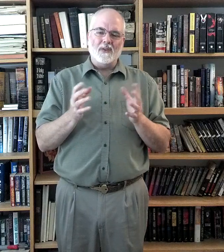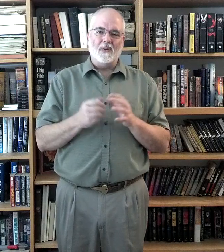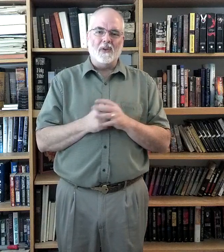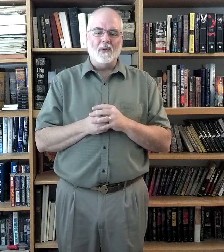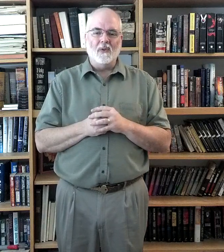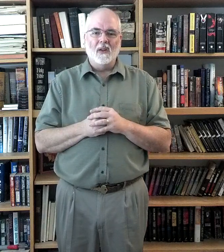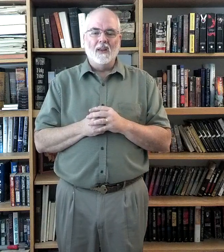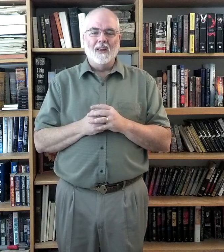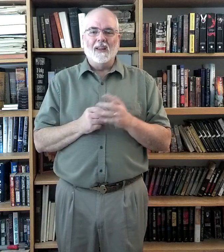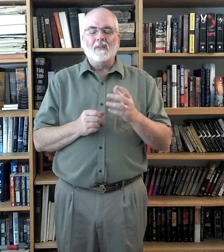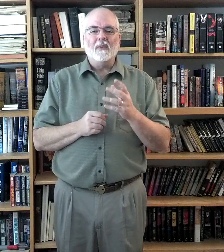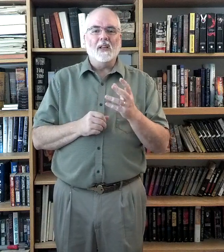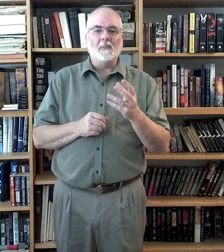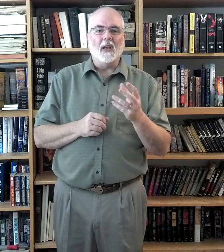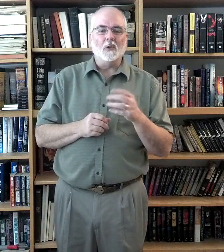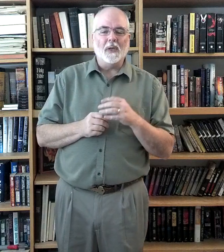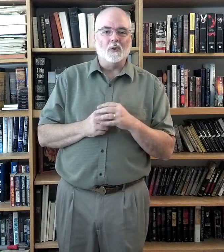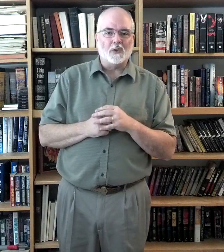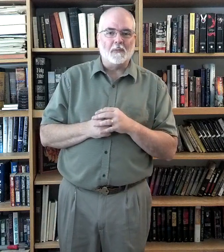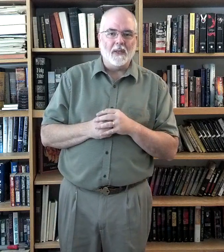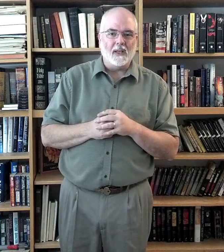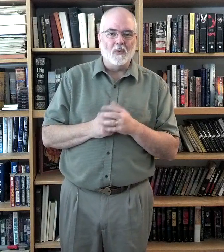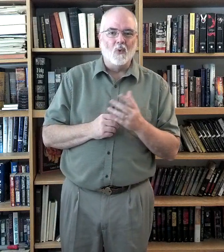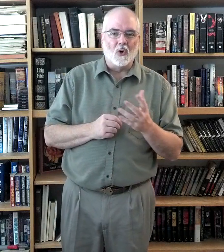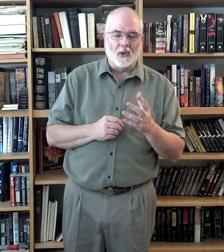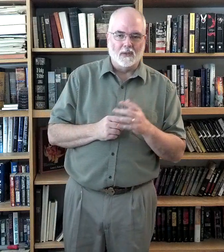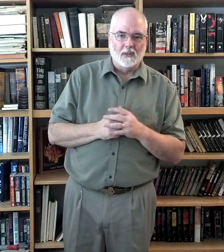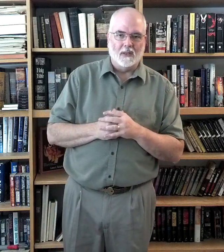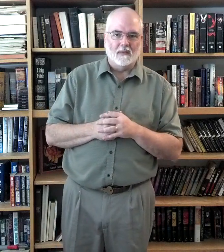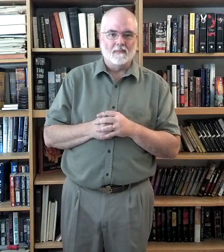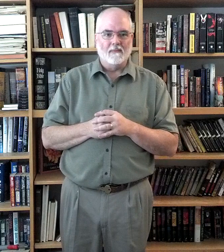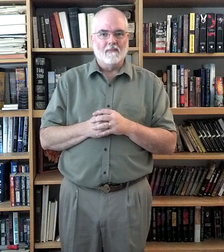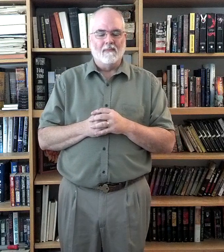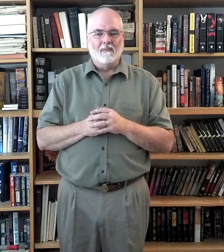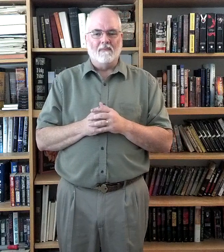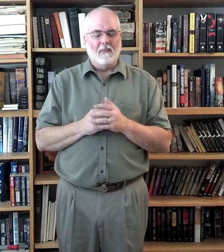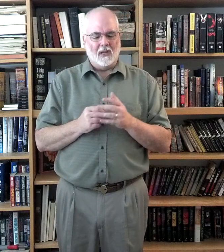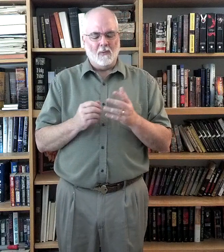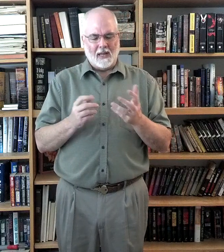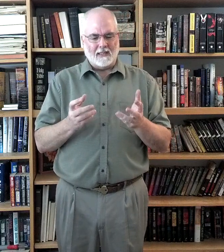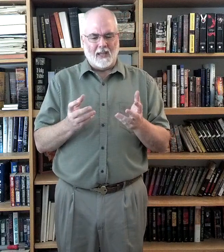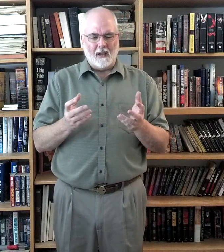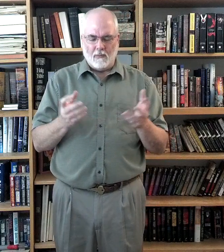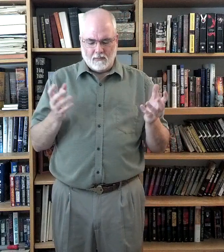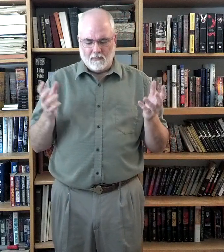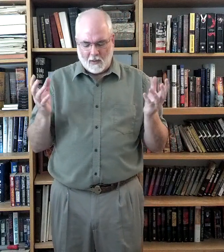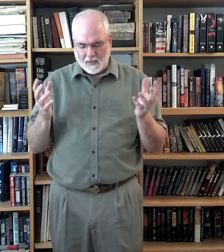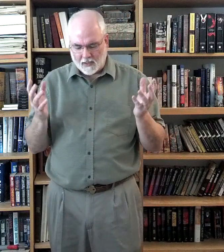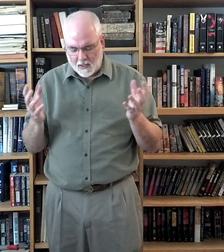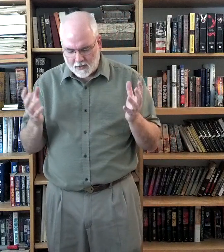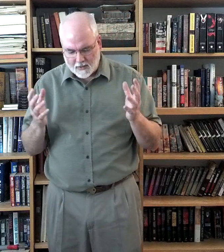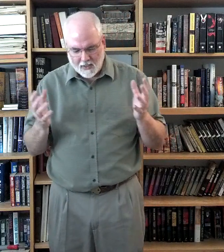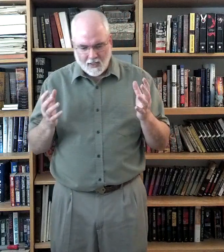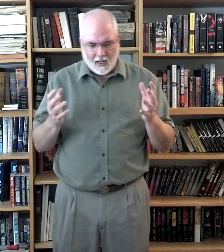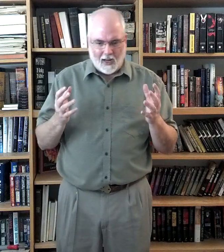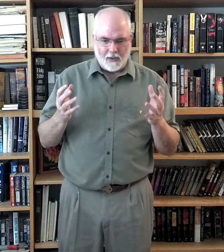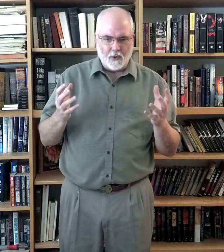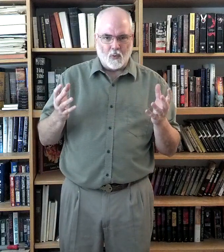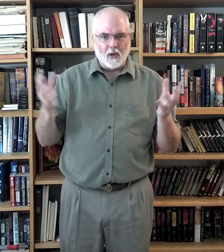to you? It's because we don't speak in words. But you might say, Oh, Mr. Lemons, I use words